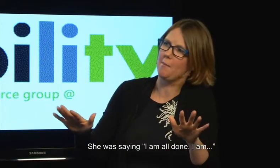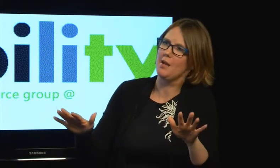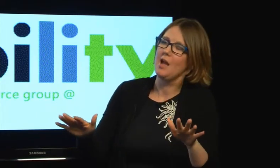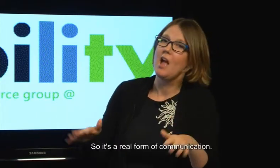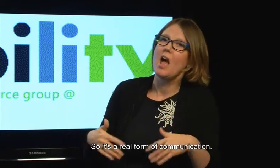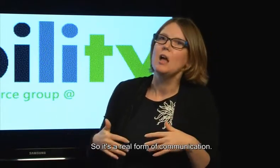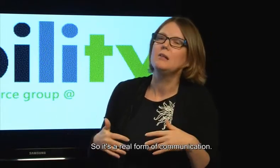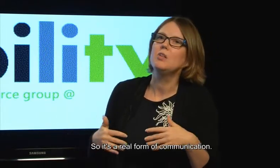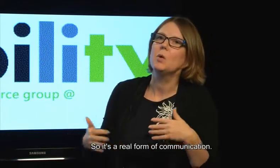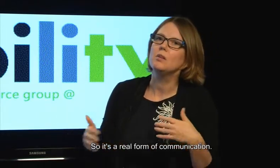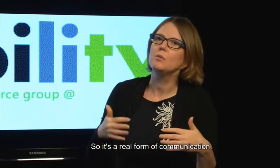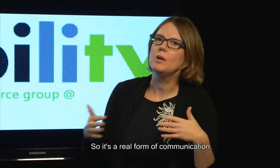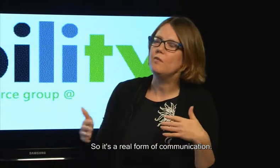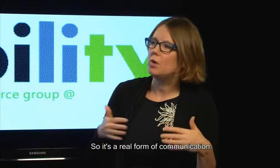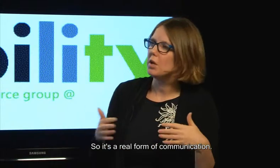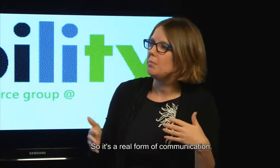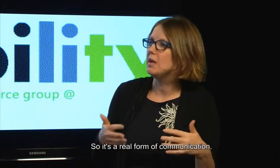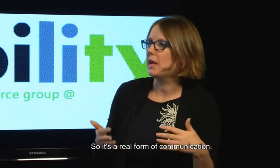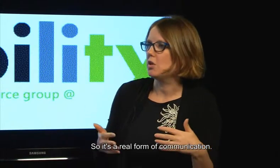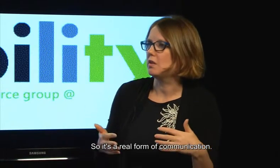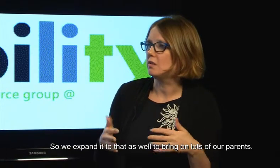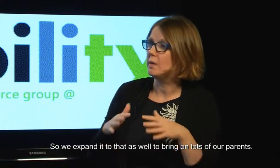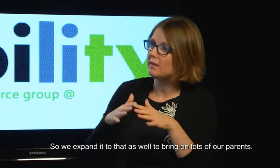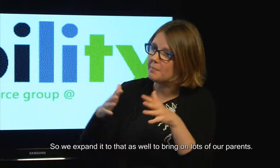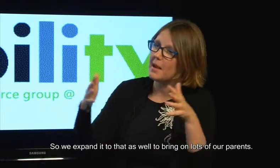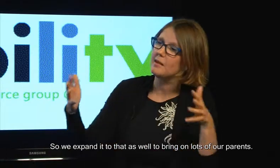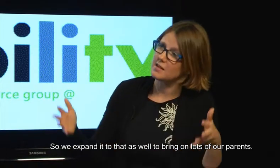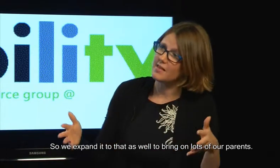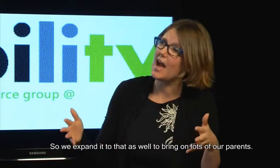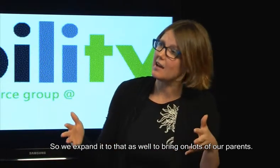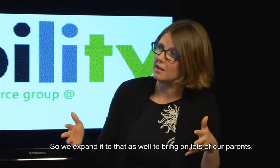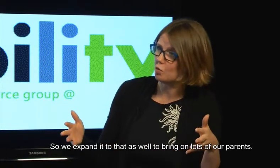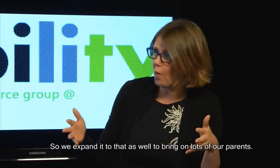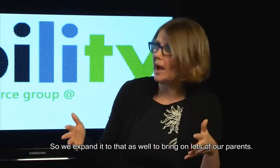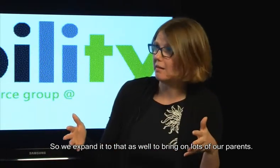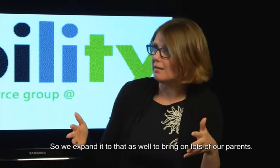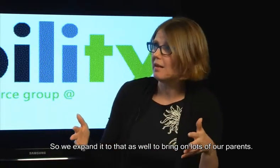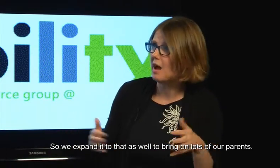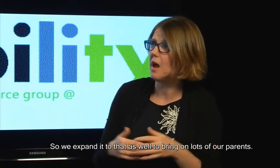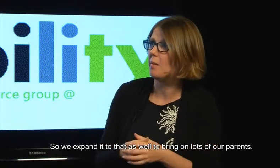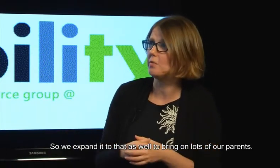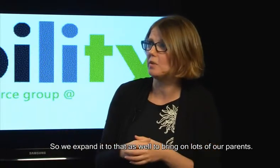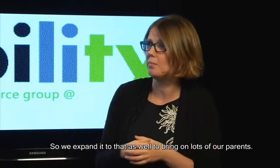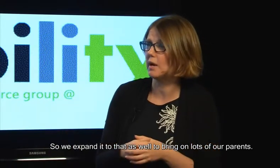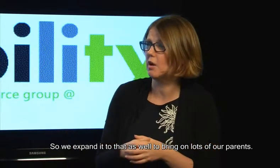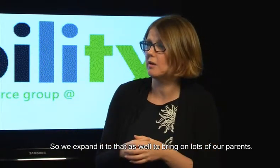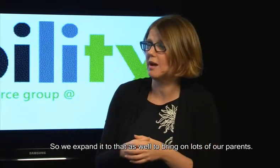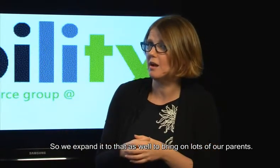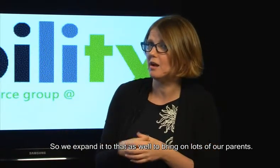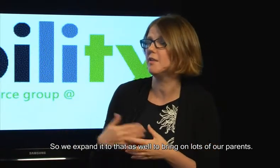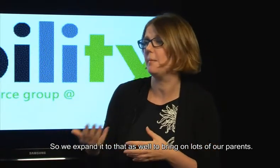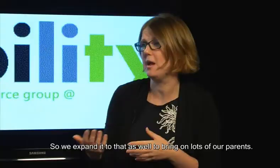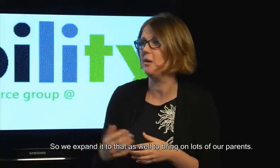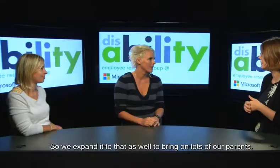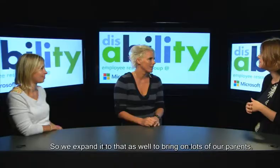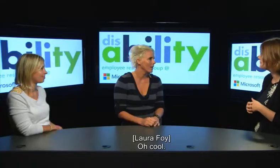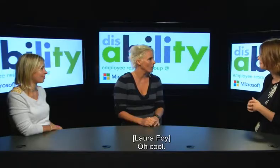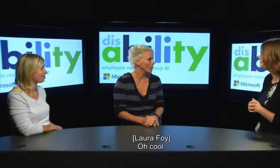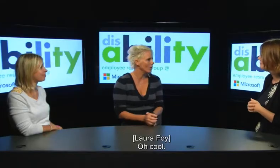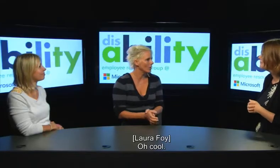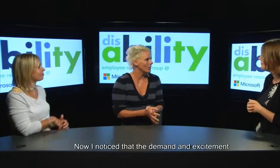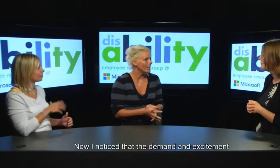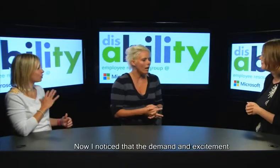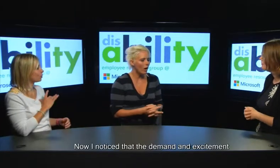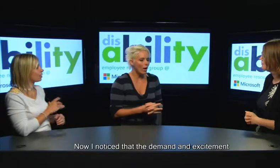and so it's a real form of communication so we expanded to that as well that's great to bring on a lot of our parents